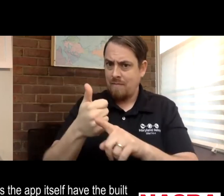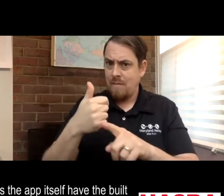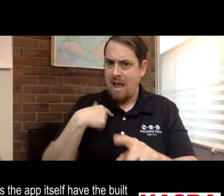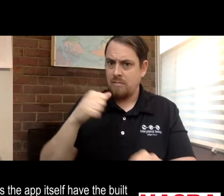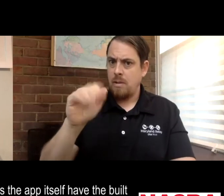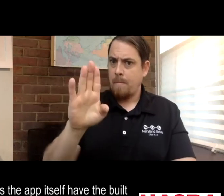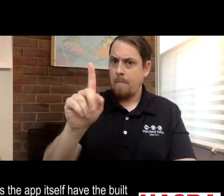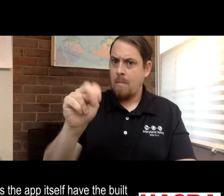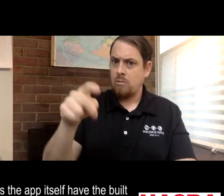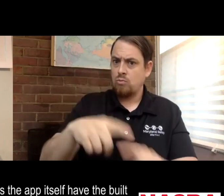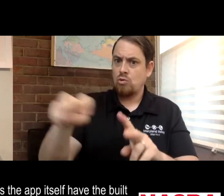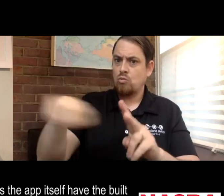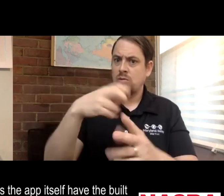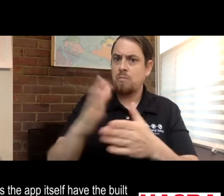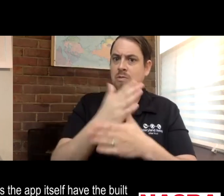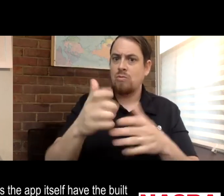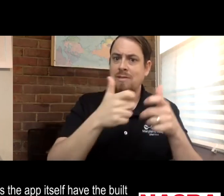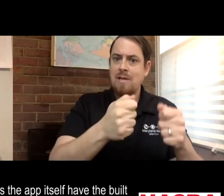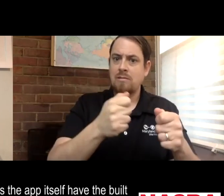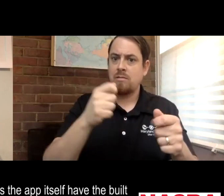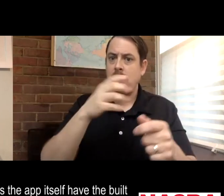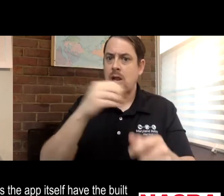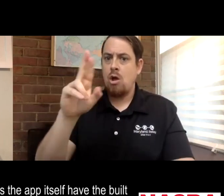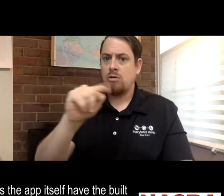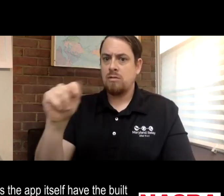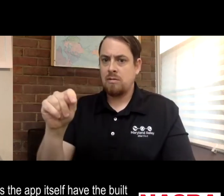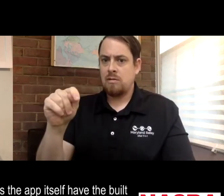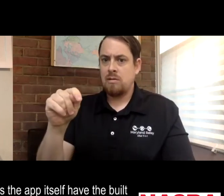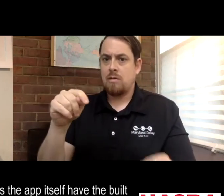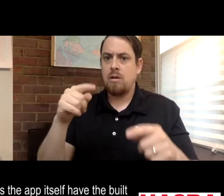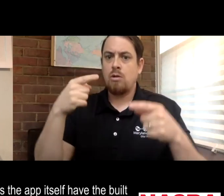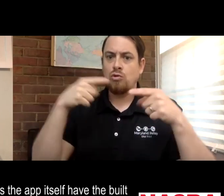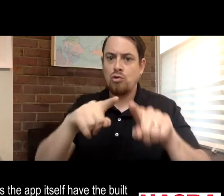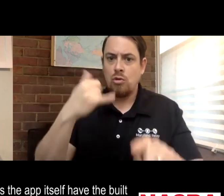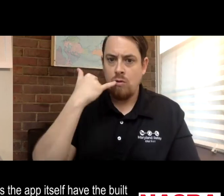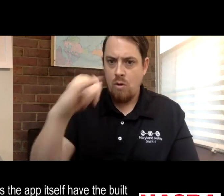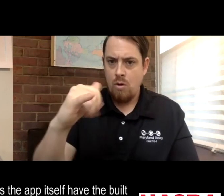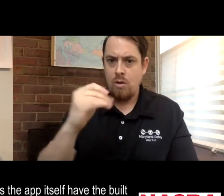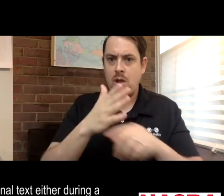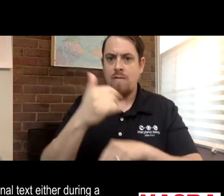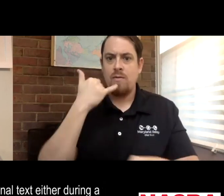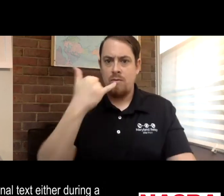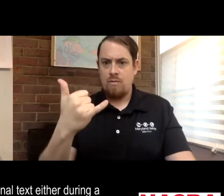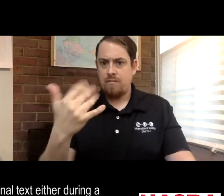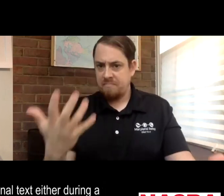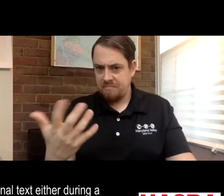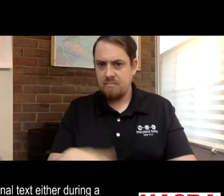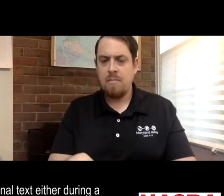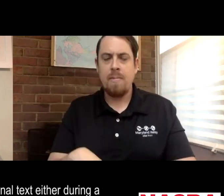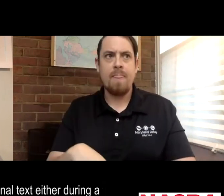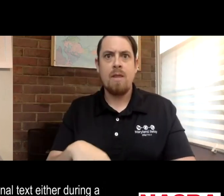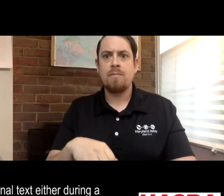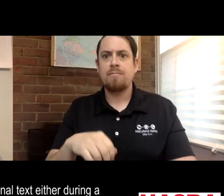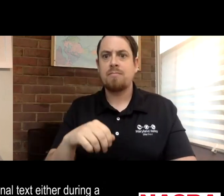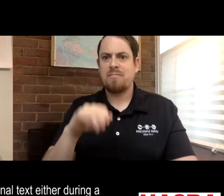question is, does the app itself have the built-in ability to transfer back and forth between RTT and traditional